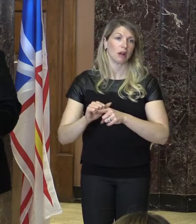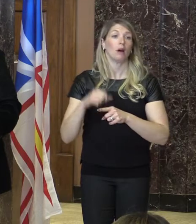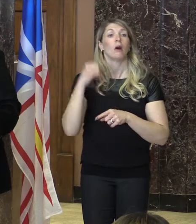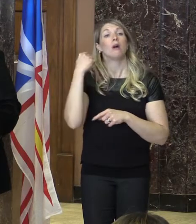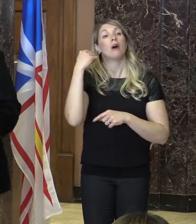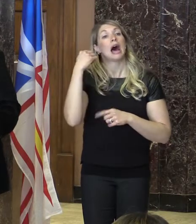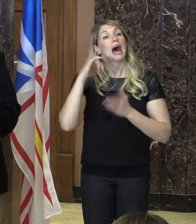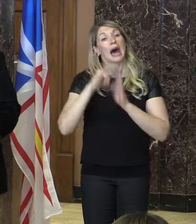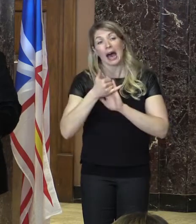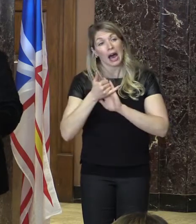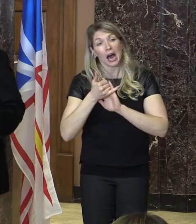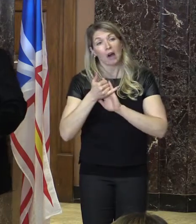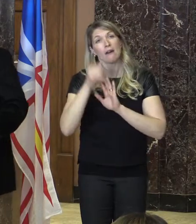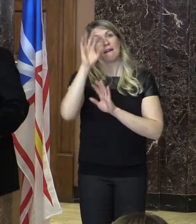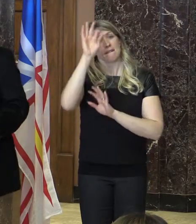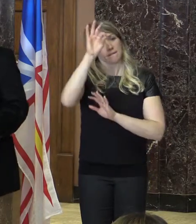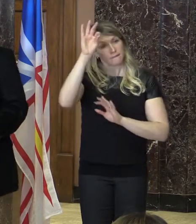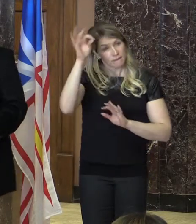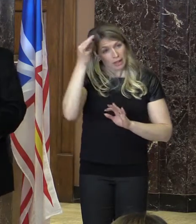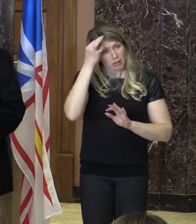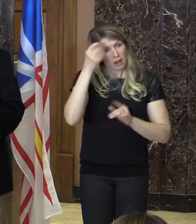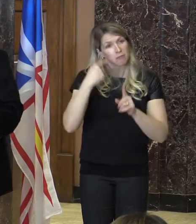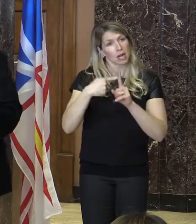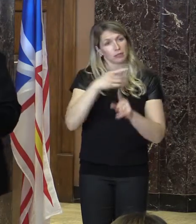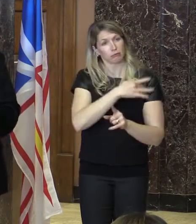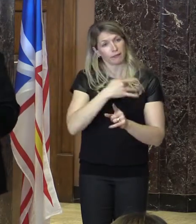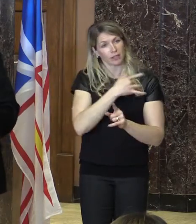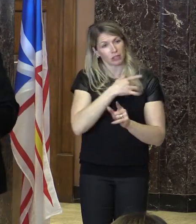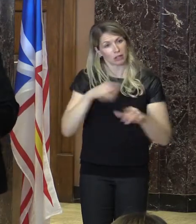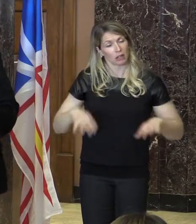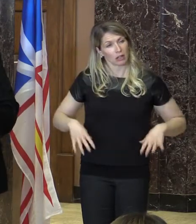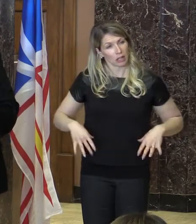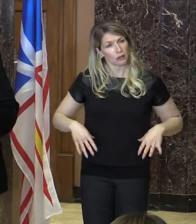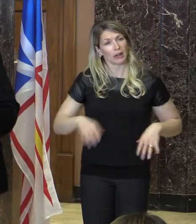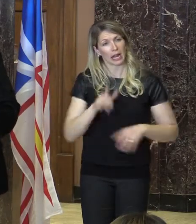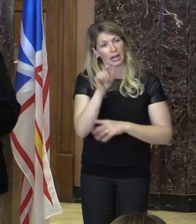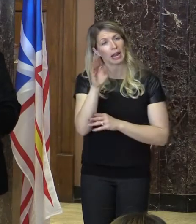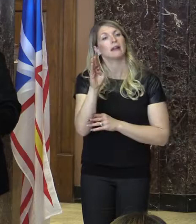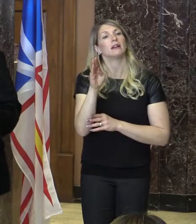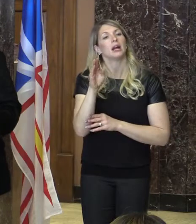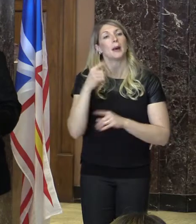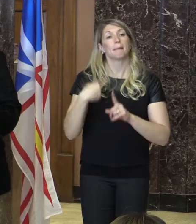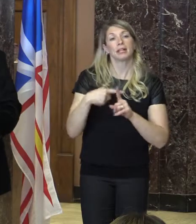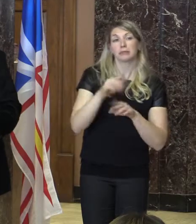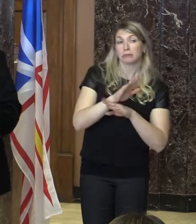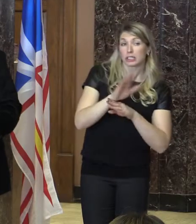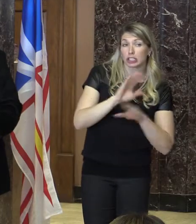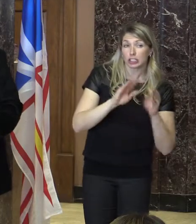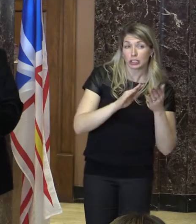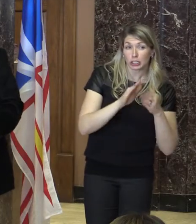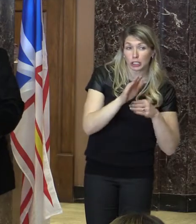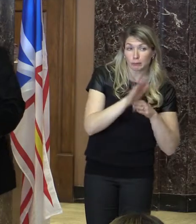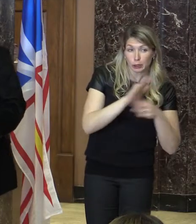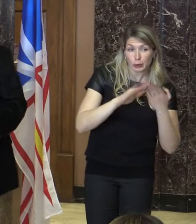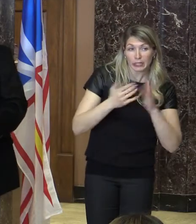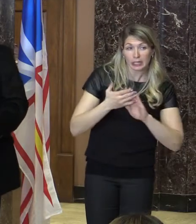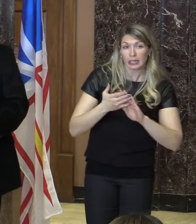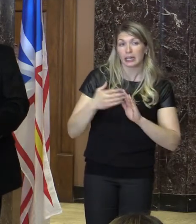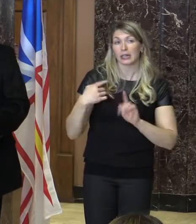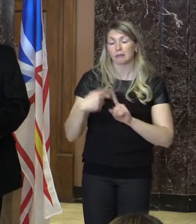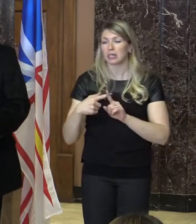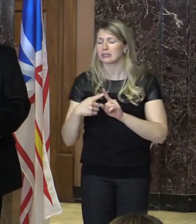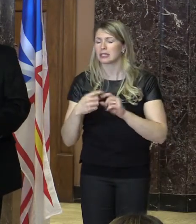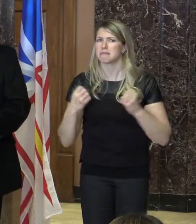continued support of our federal and provincial governments, the generous Newfoundland and Labrador business community, and the thousands of individual